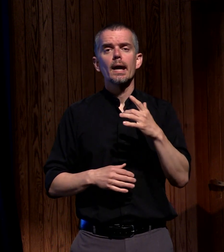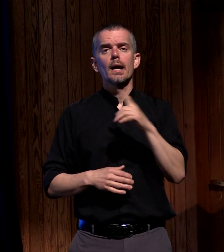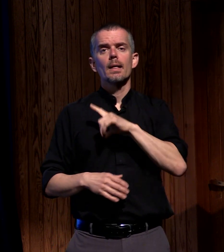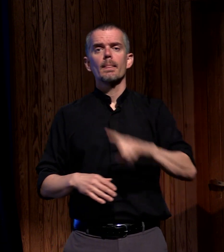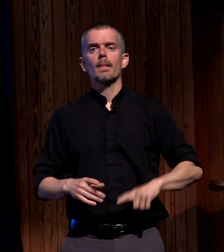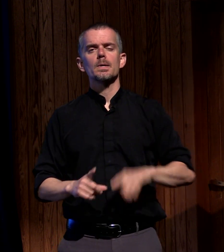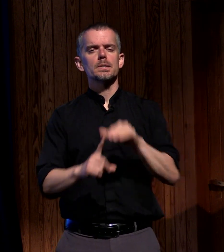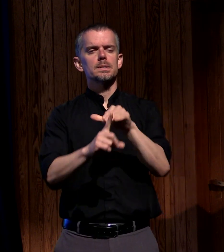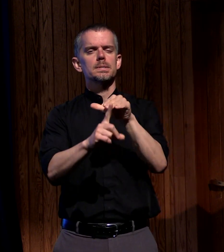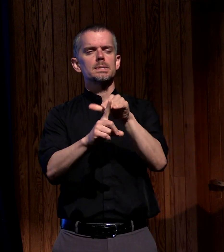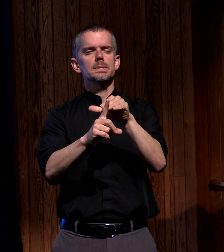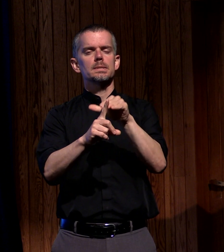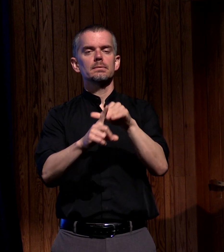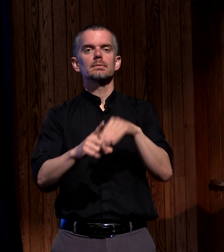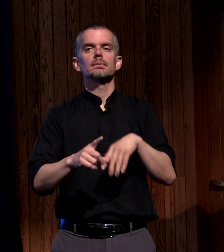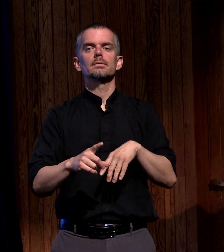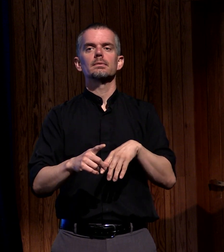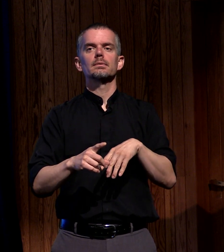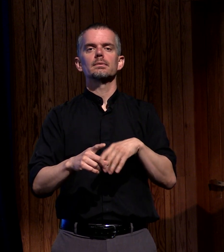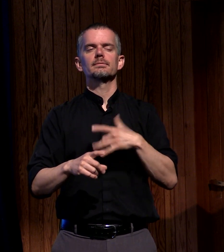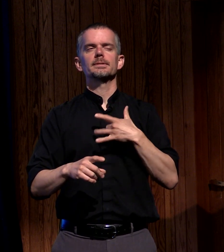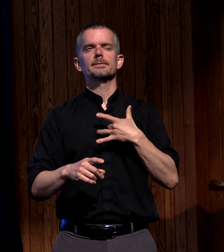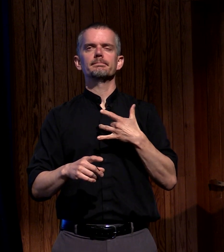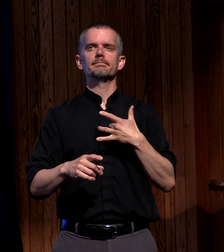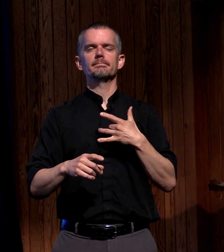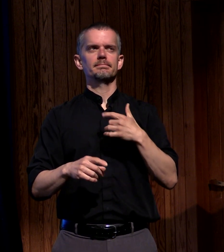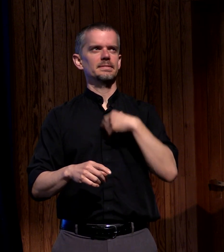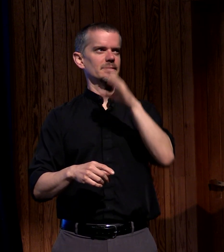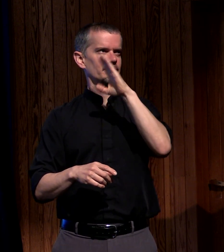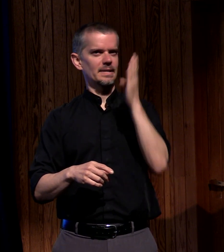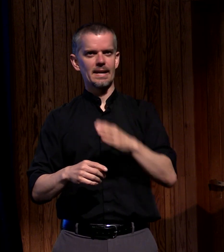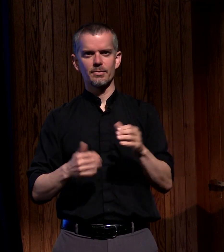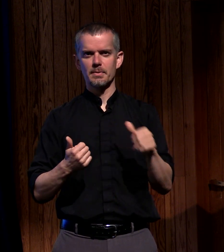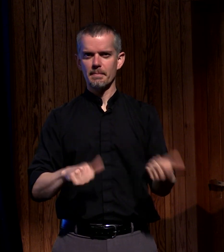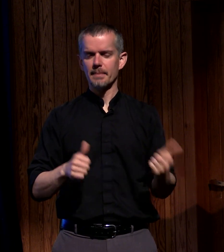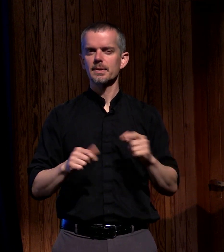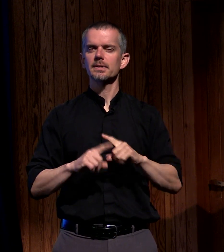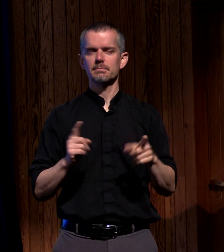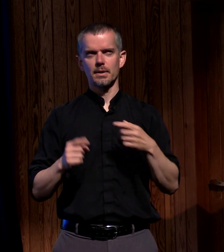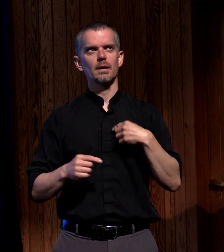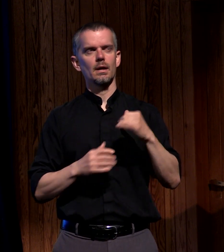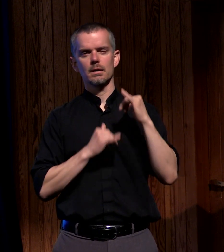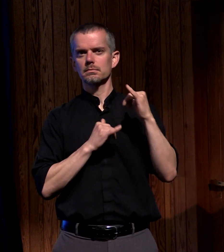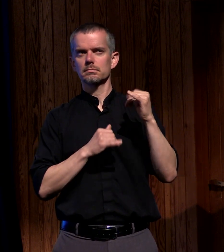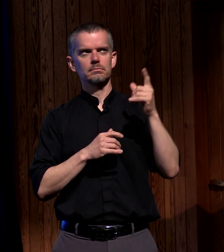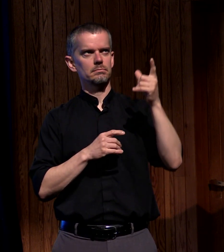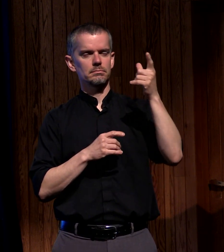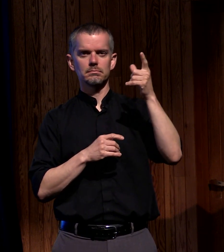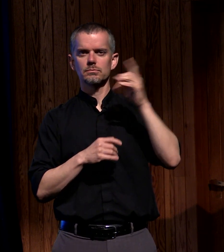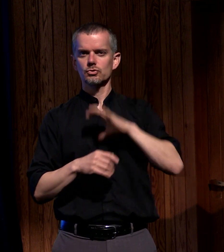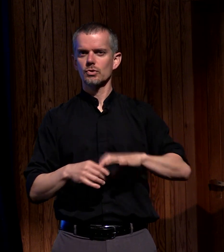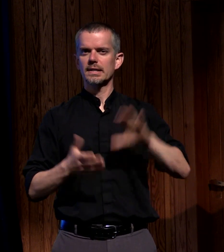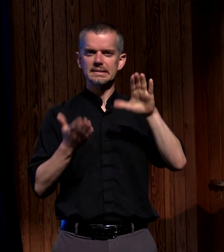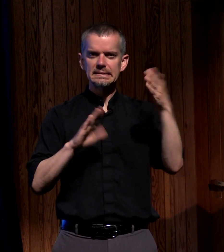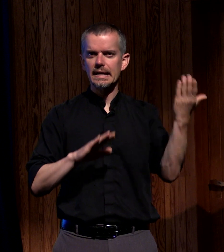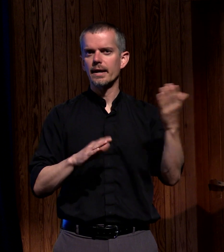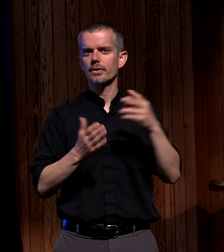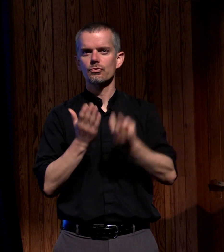kind of nudging you and you have a sense you know I've never been baptized but I identify with Christ's death and his resurrection and I want to publicly